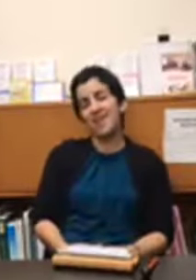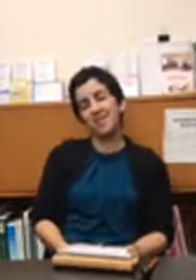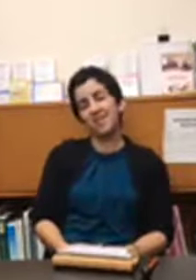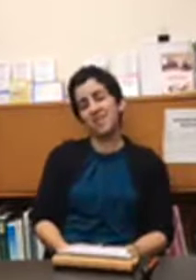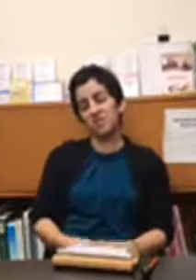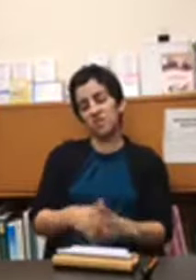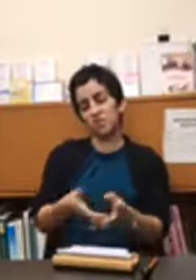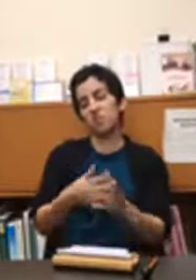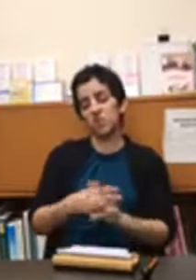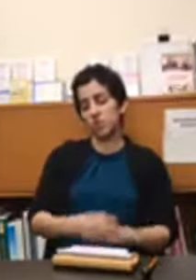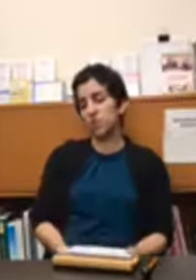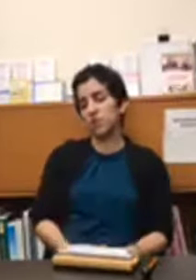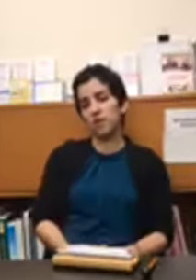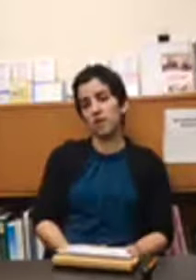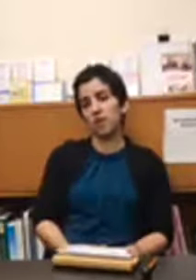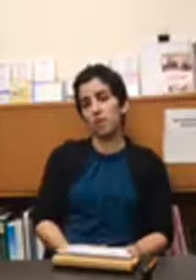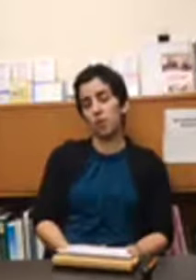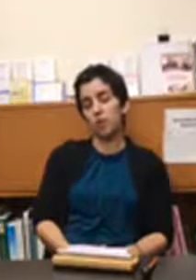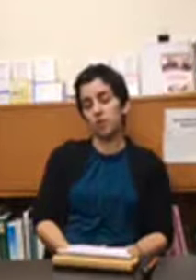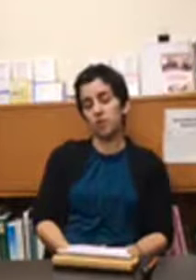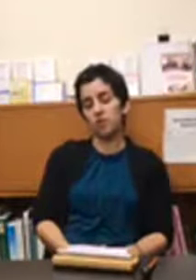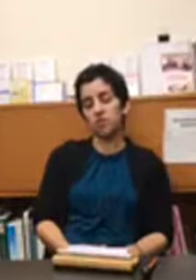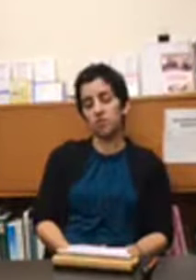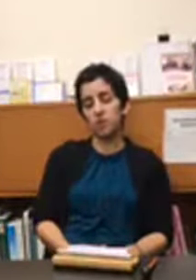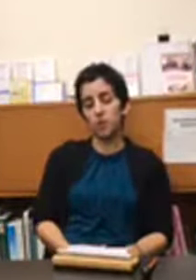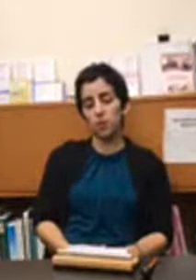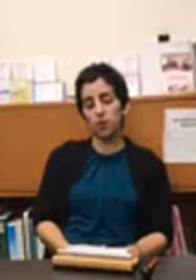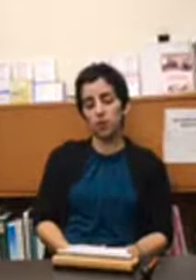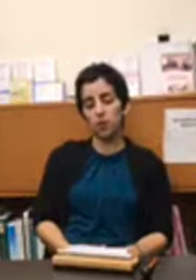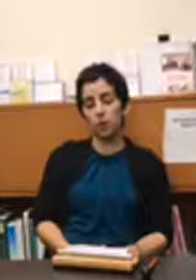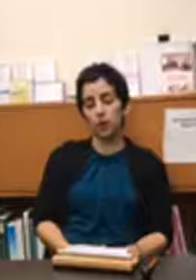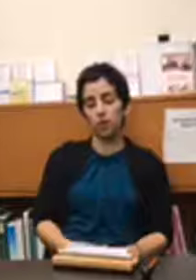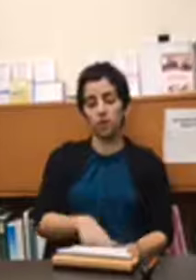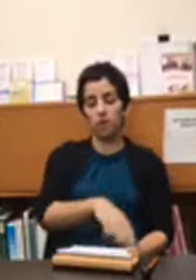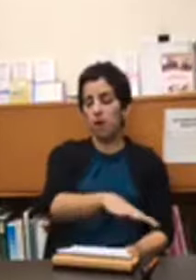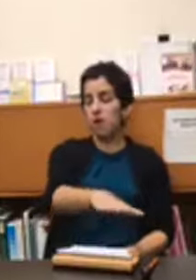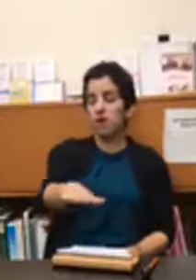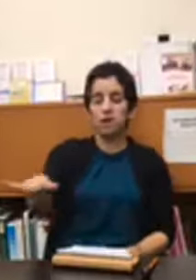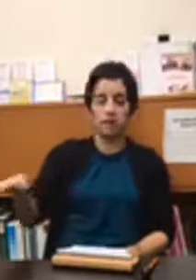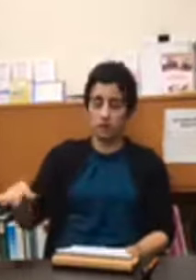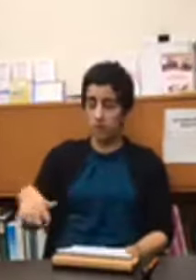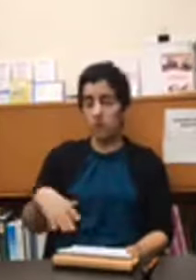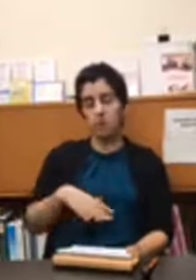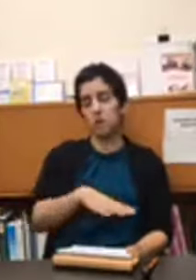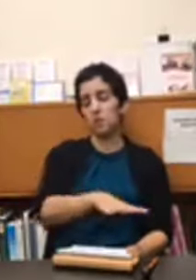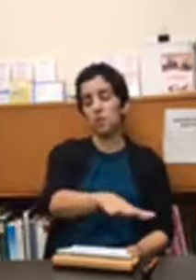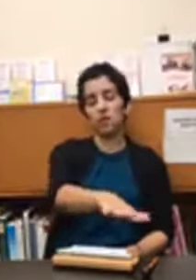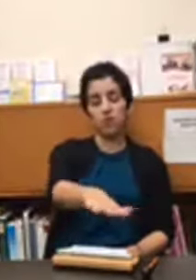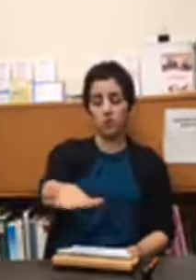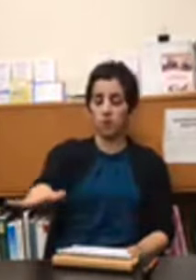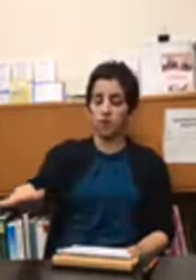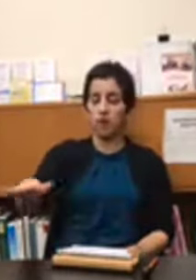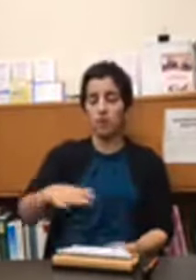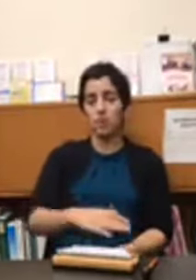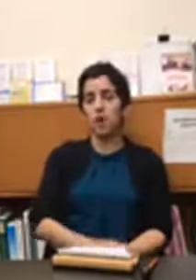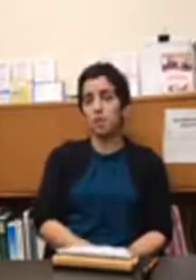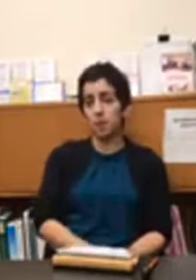this is this was just really a very simple intervention if i was working with i've done some hospital work if i was working in a hospital i might